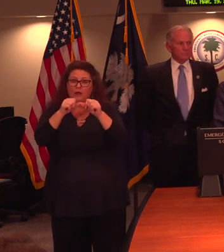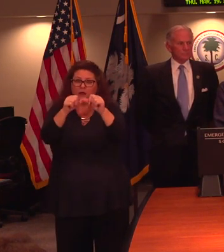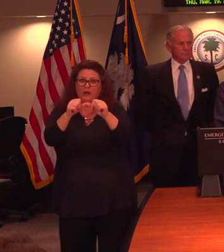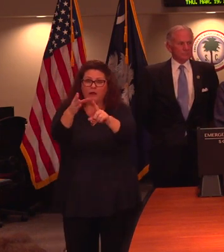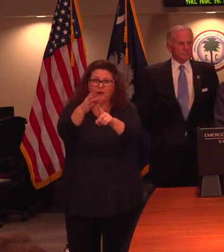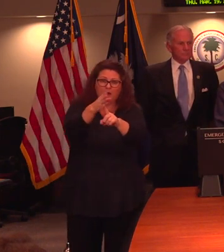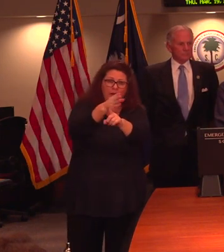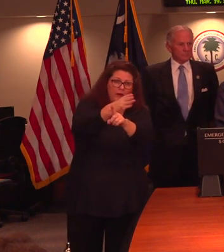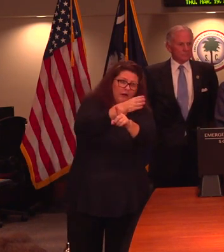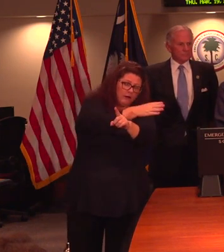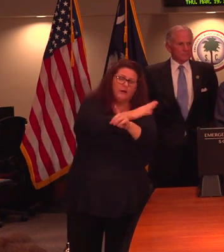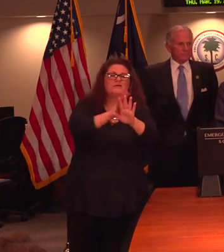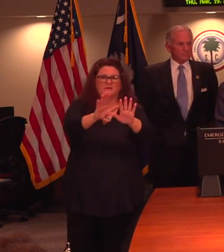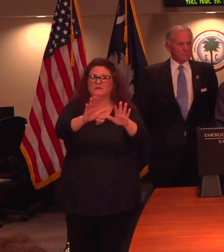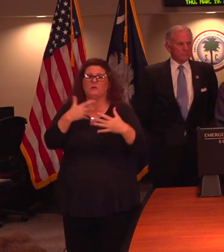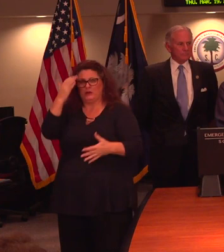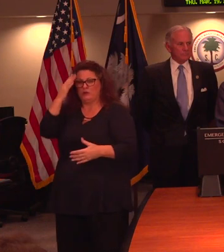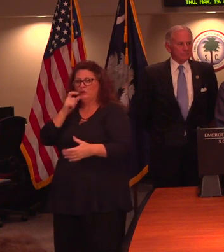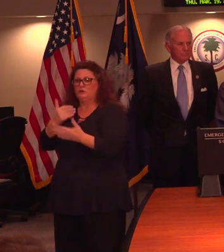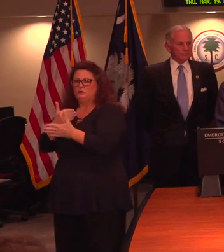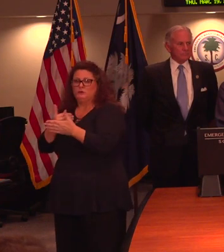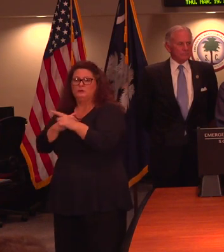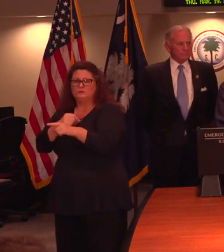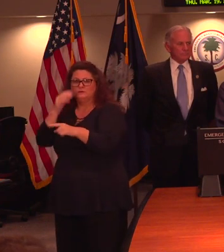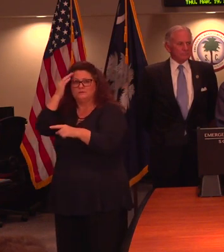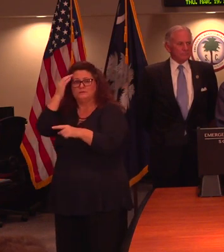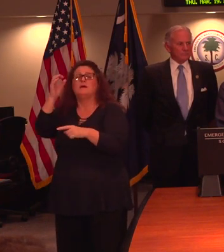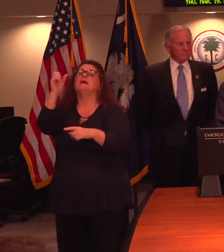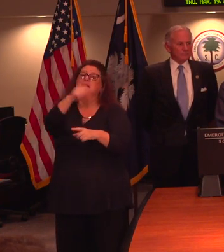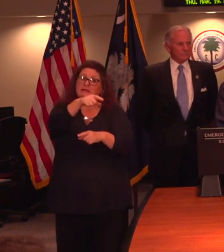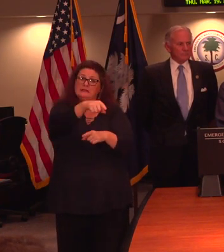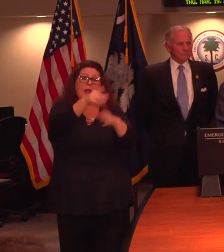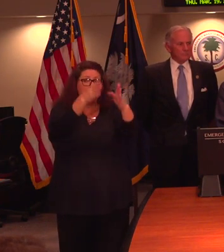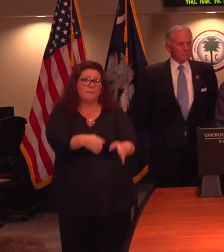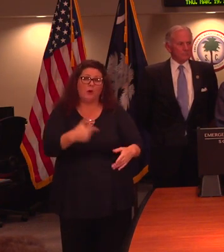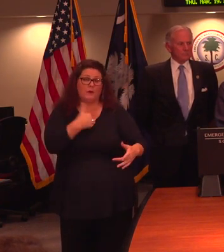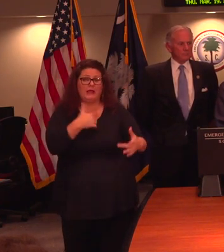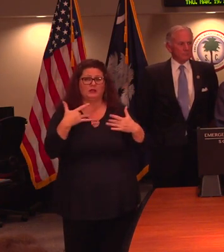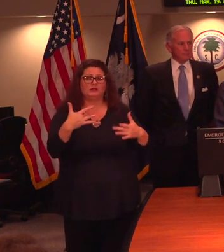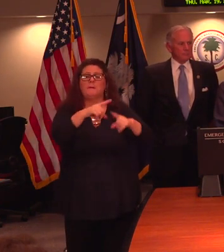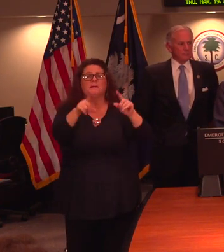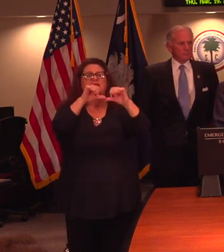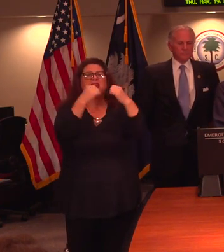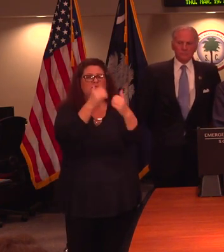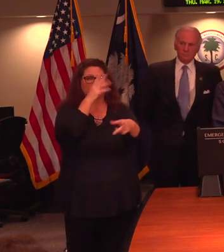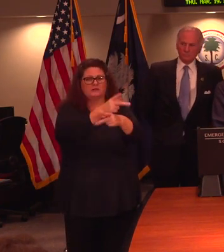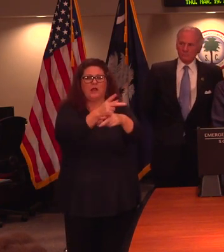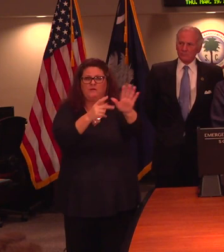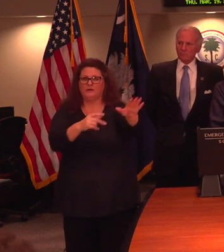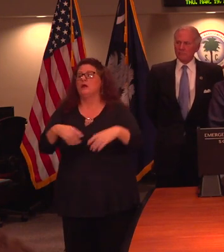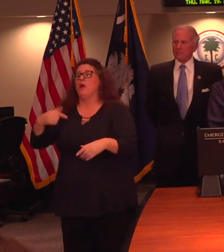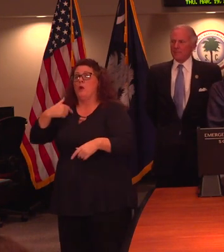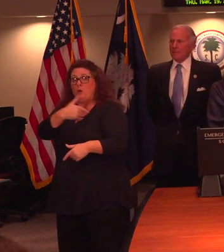of individuals who have already been identified, although we're very much concerned about that as individuals, but the agency's responsibility is disease surveillance.